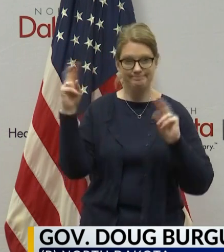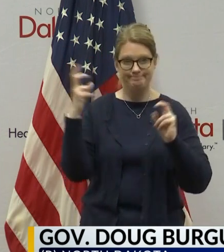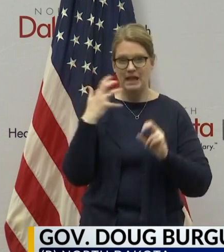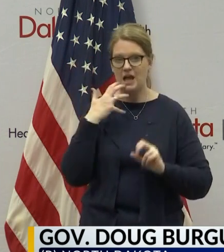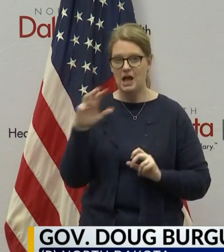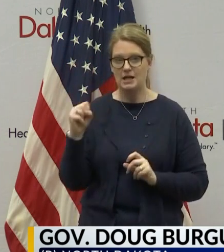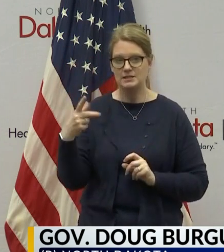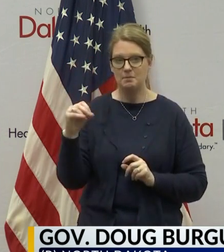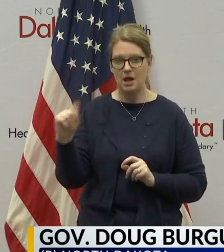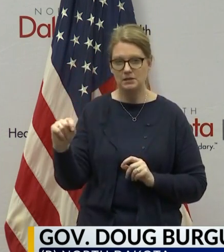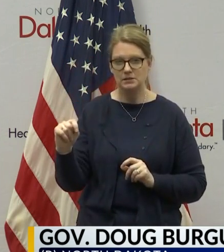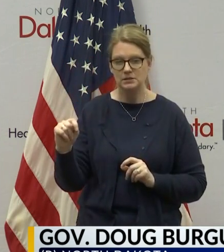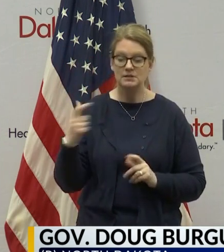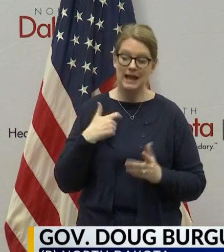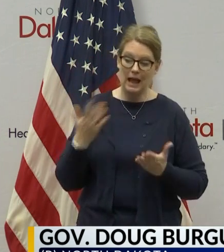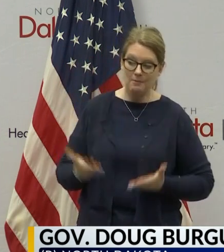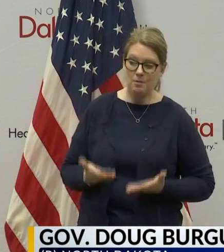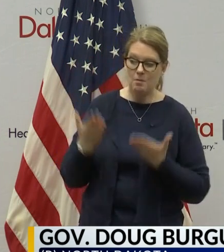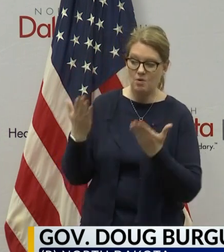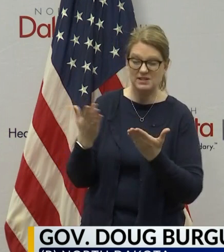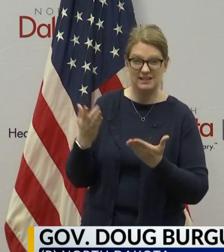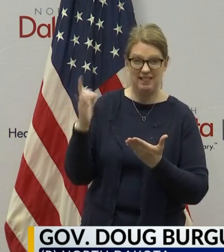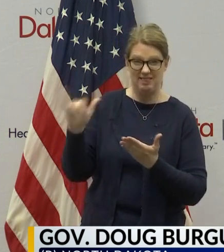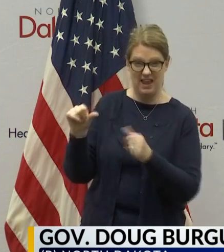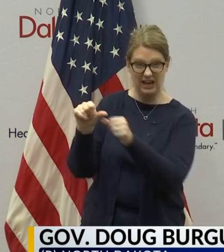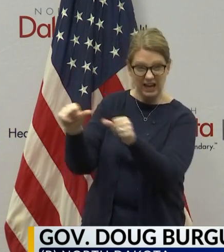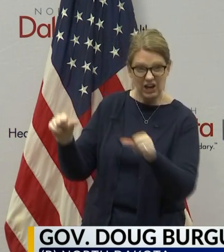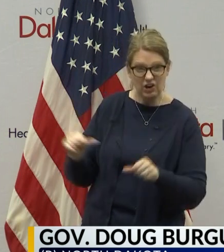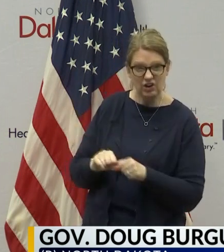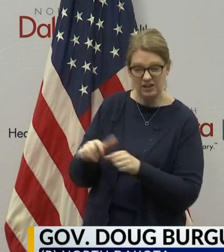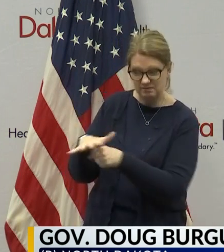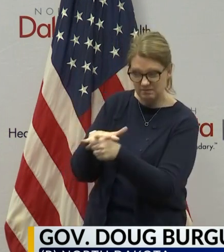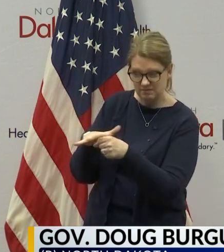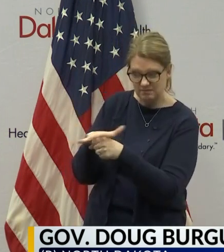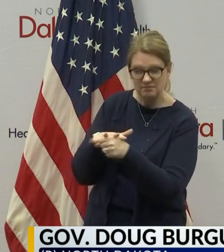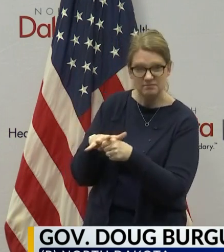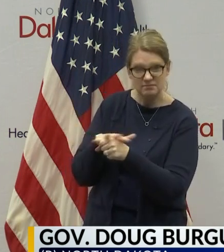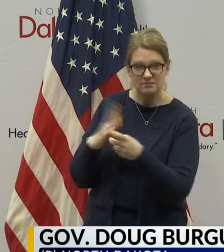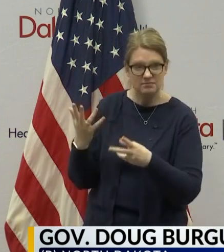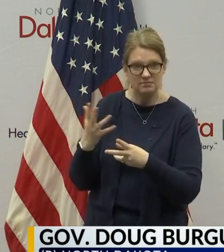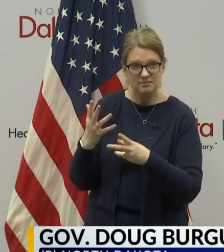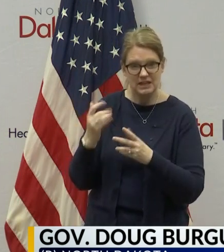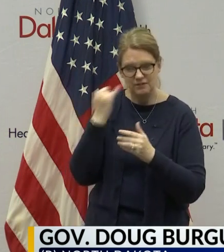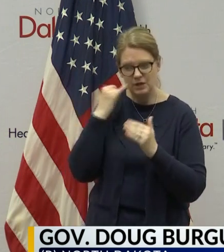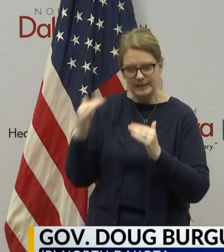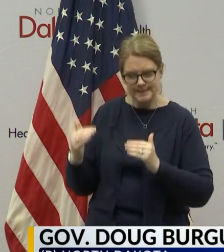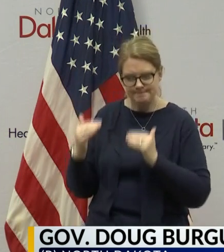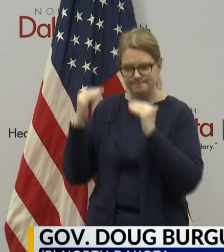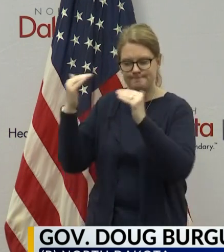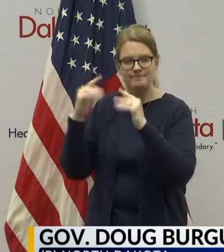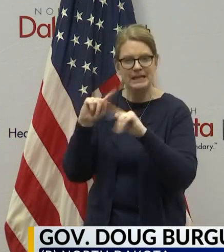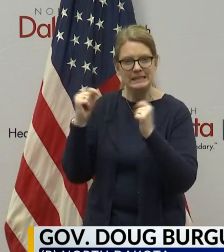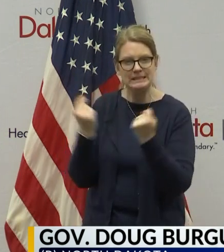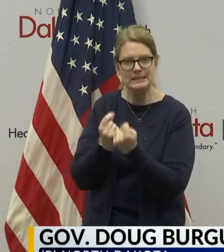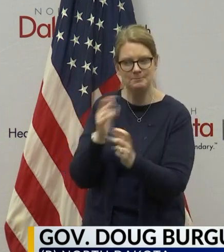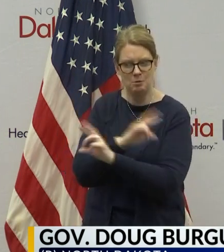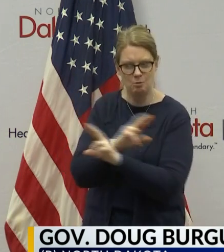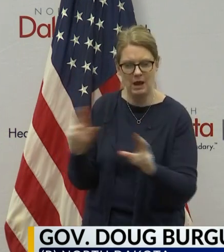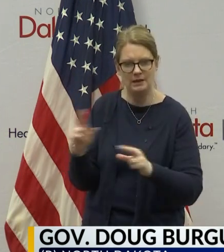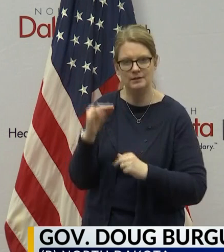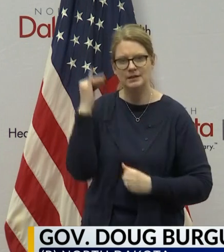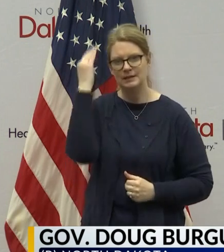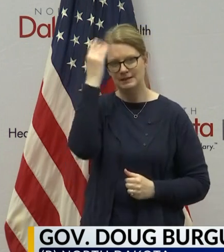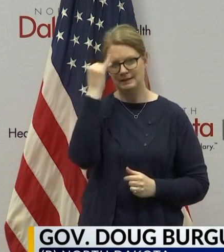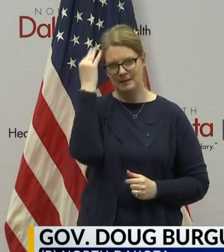So, I'm proposing this as another area where we may, if we can get our capacity up and get our team mobilized to think